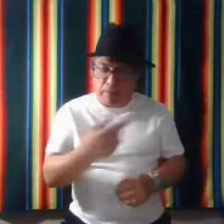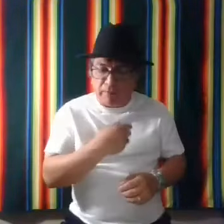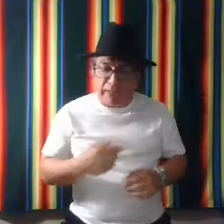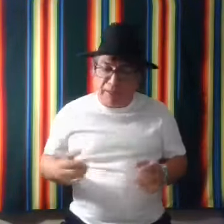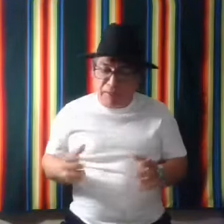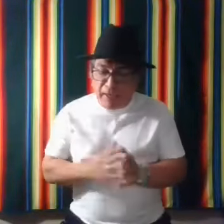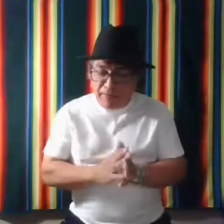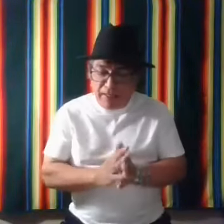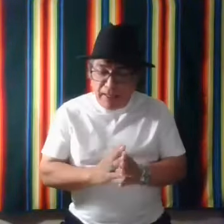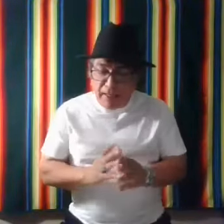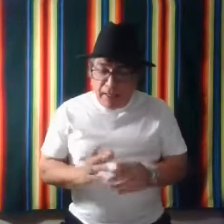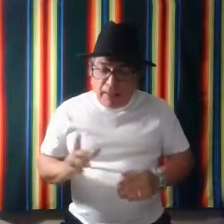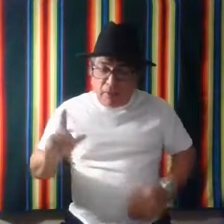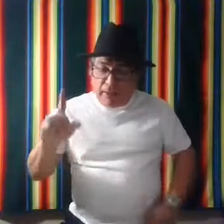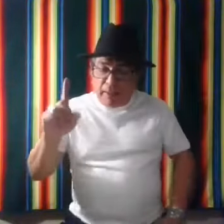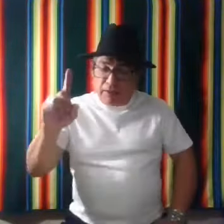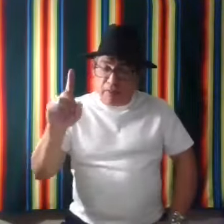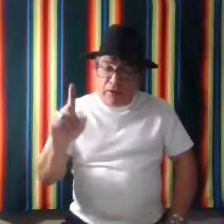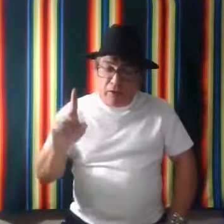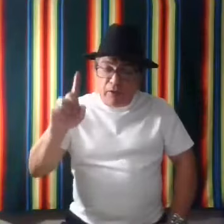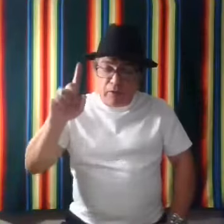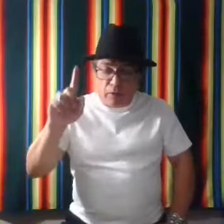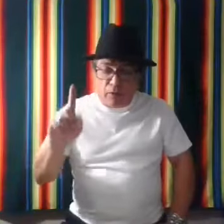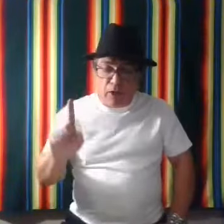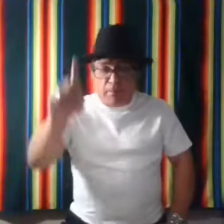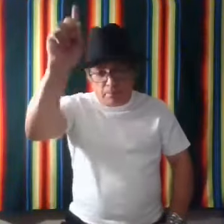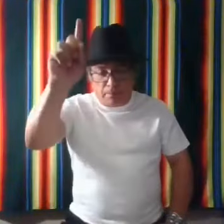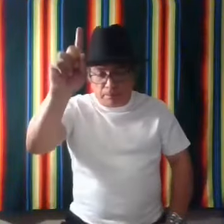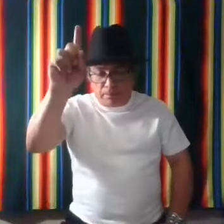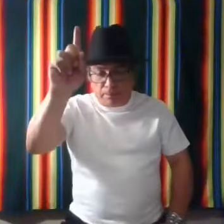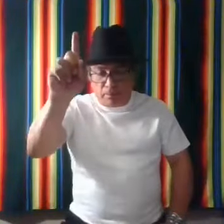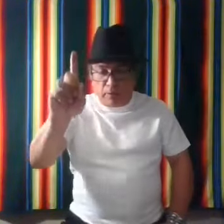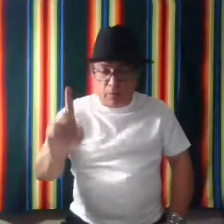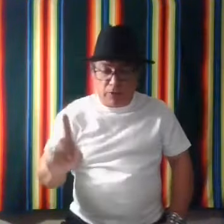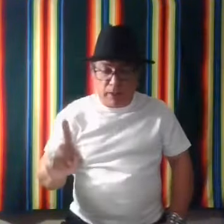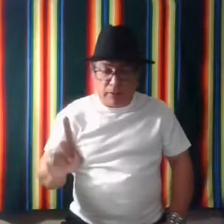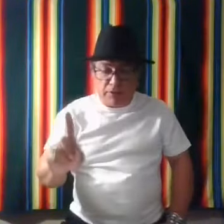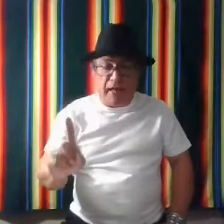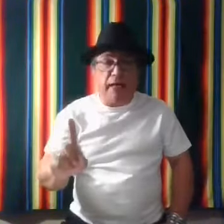Dash into the house. Okay. Now the same finger would go up almost like Stan,